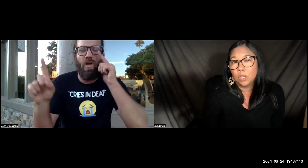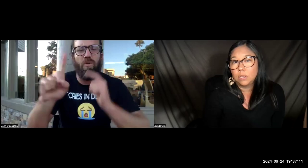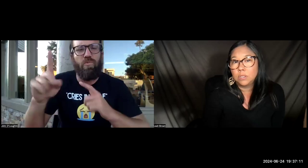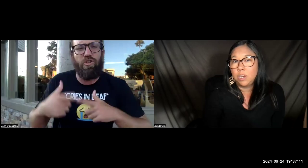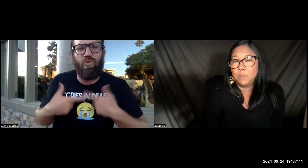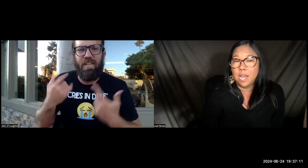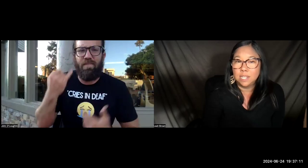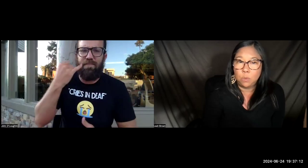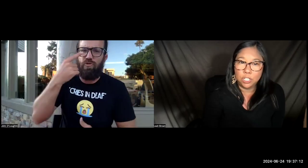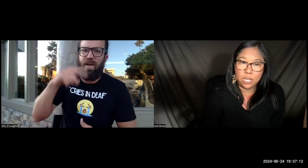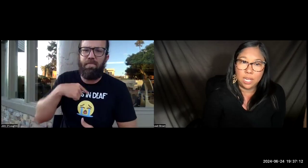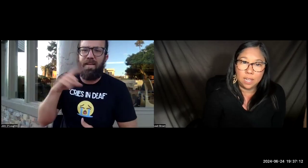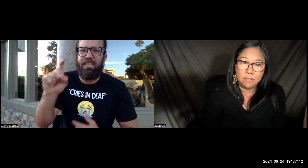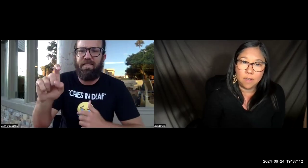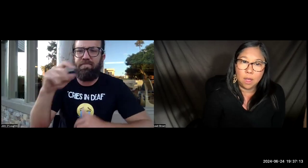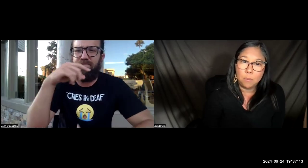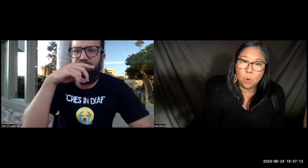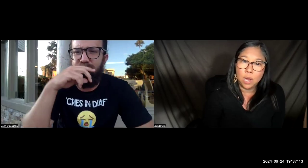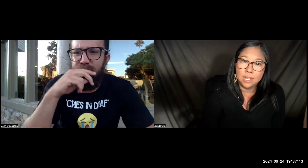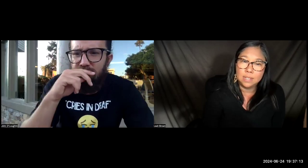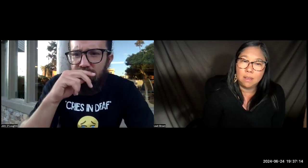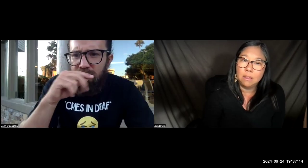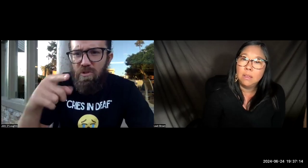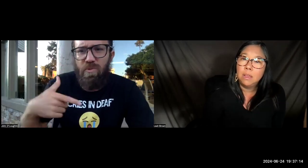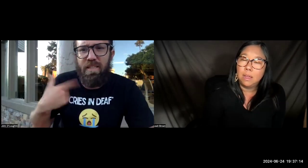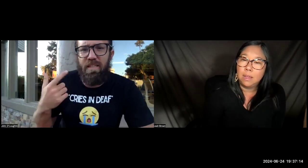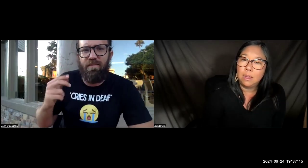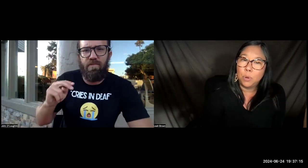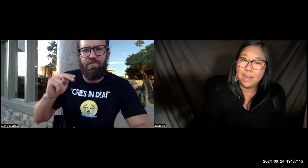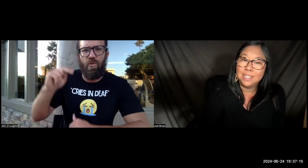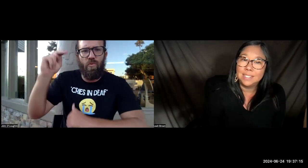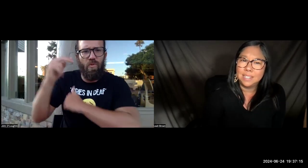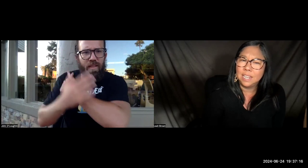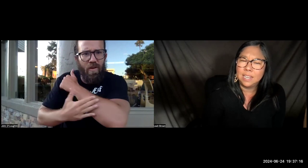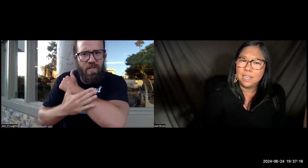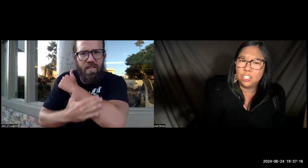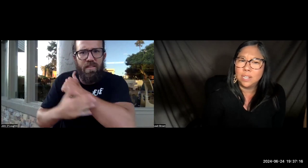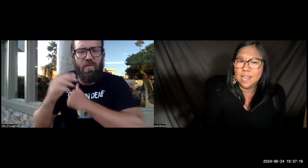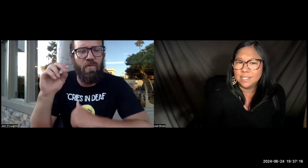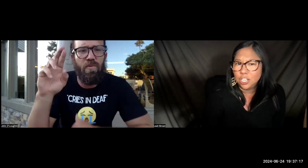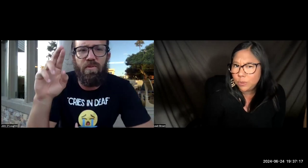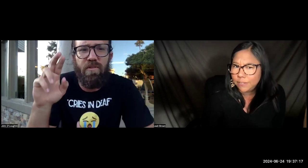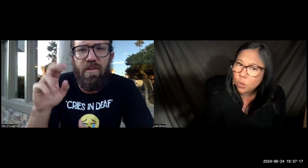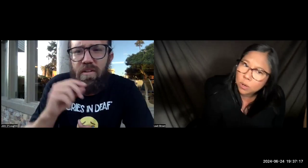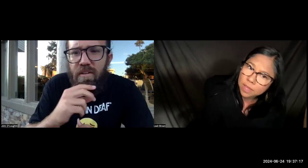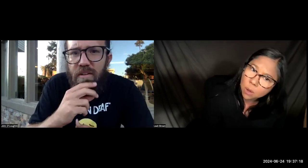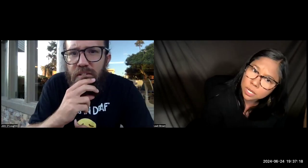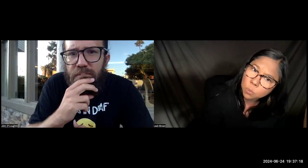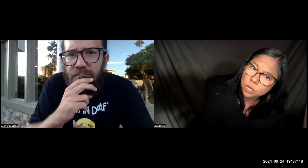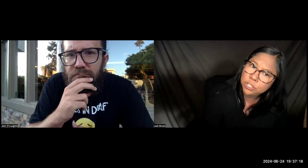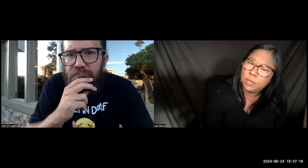So Anya was asking where she could give more ASL practice, and John's asking, do you live in North County? Where do you